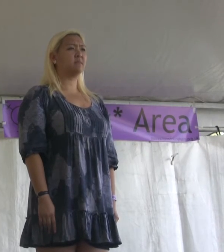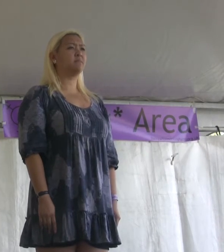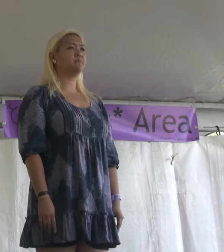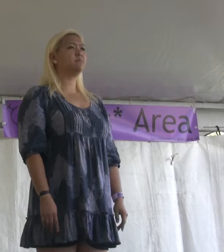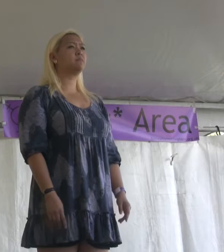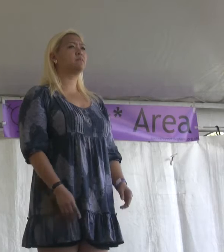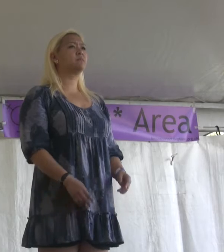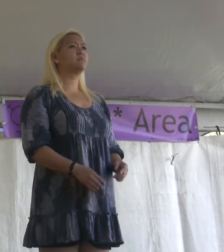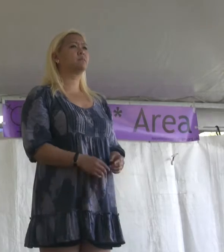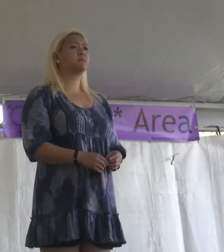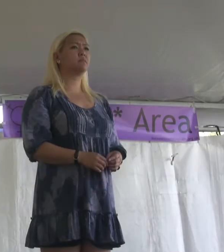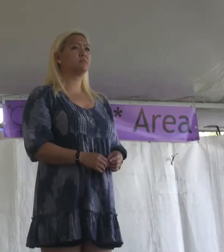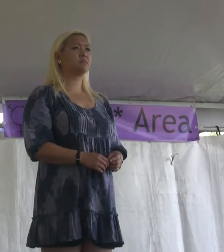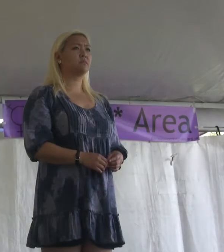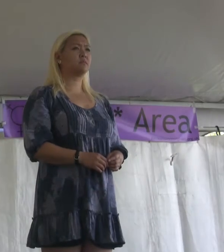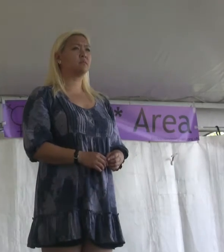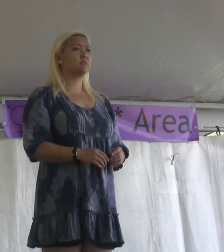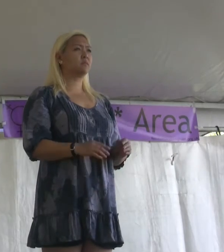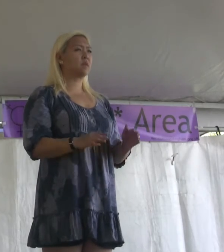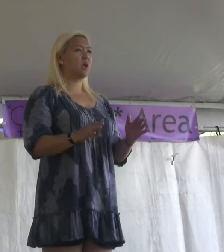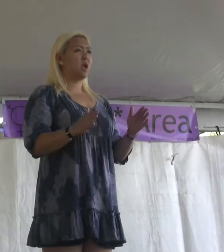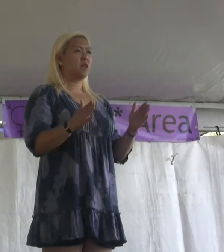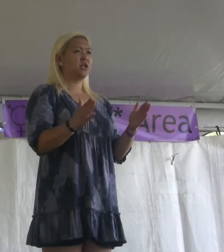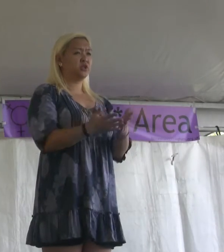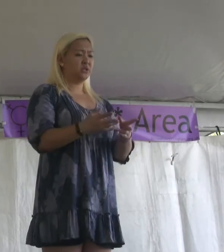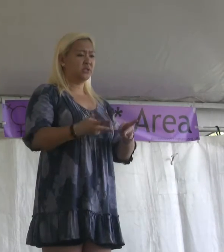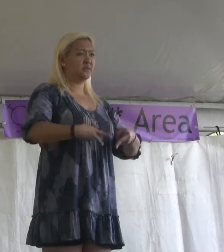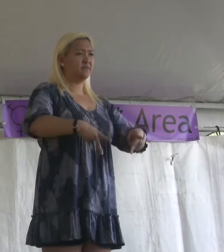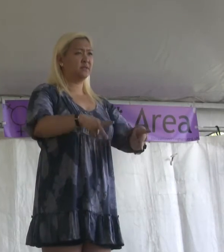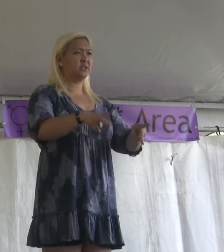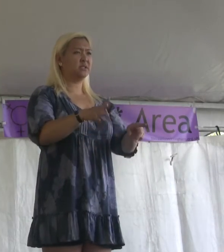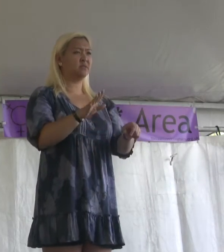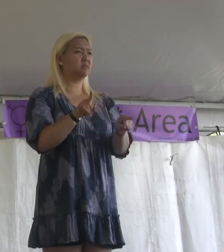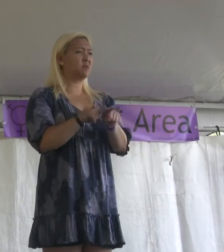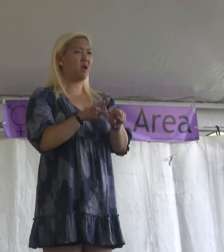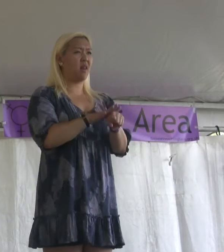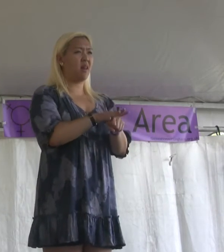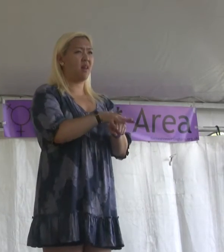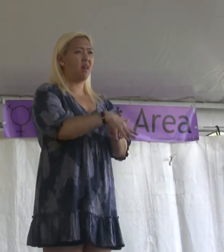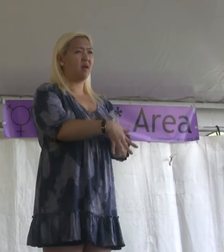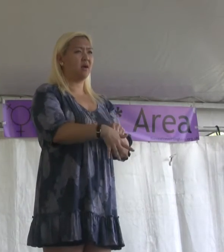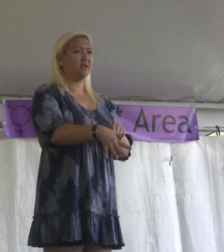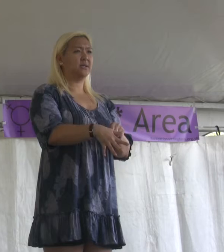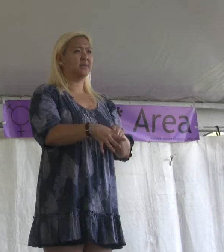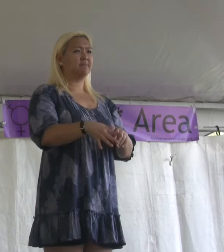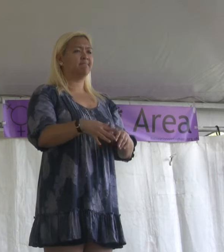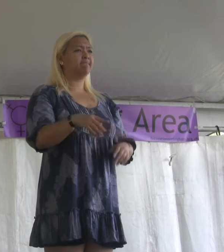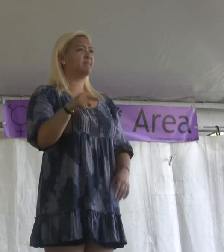The trench's veins ran thick with red The killing fields were paved with